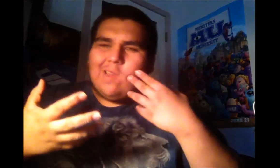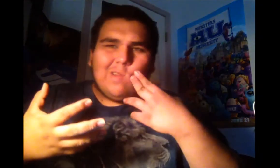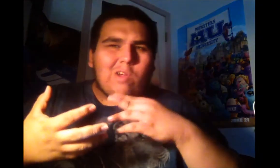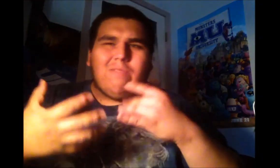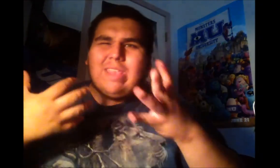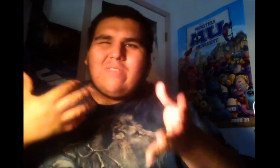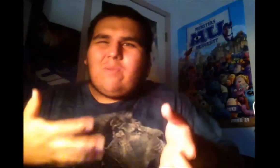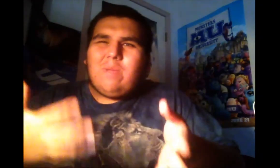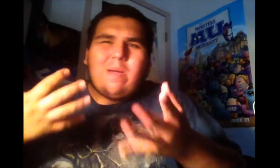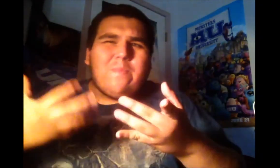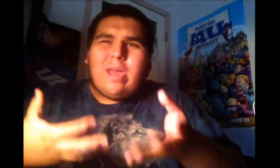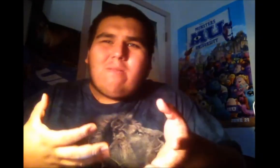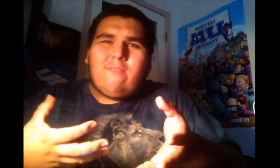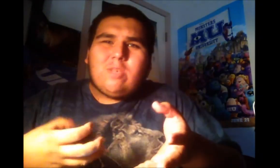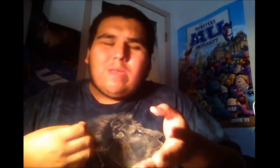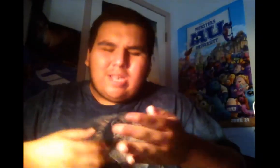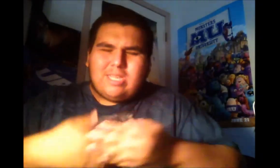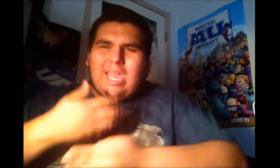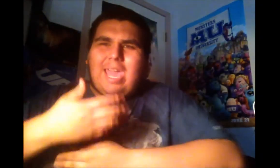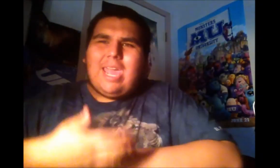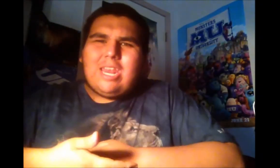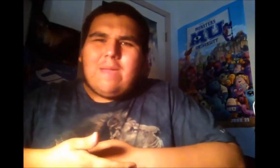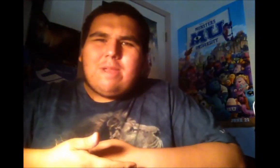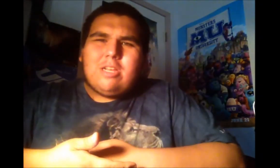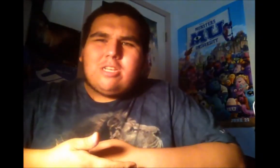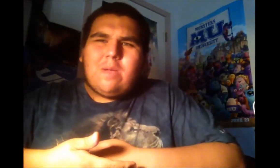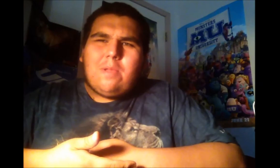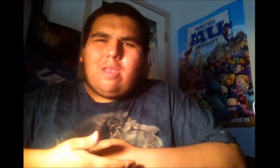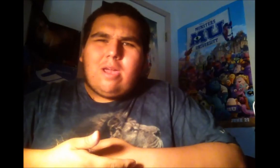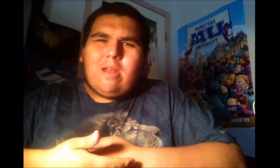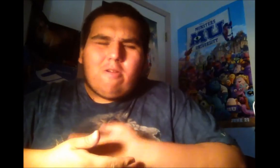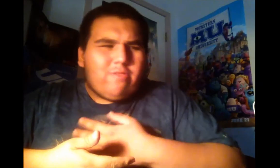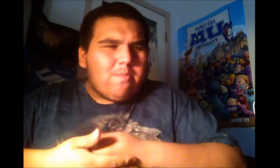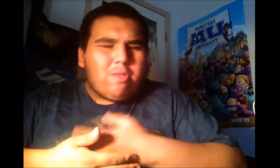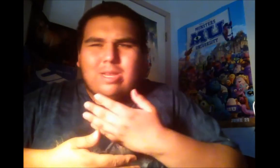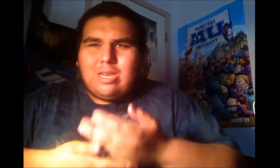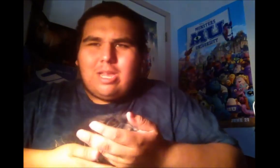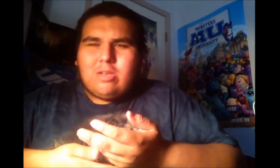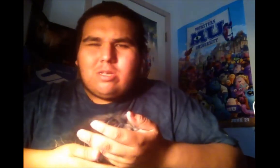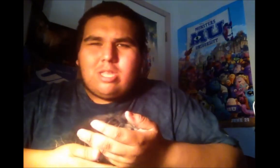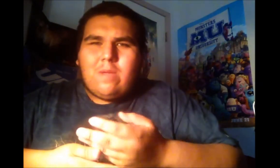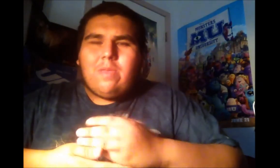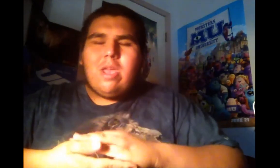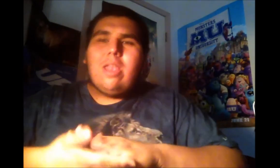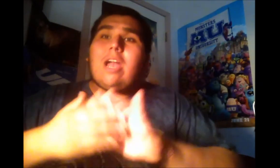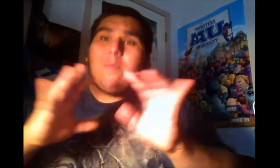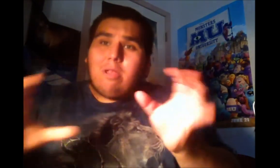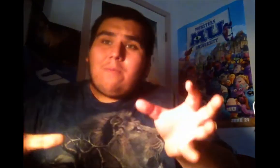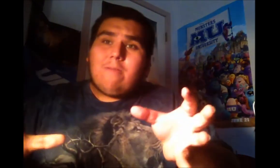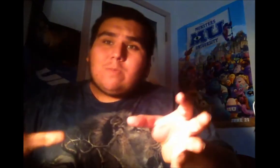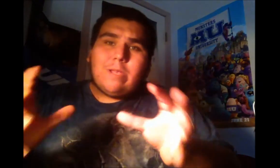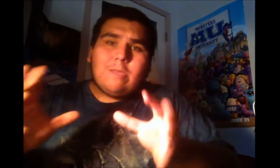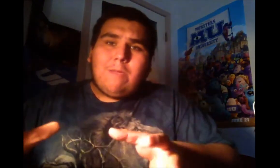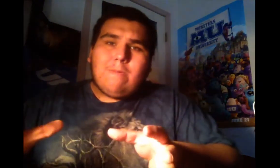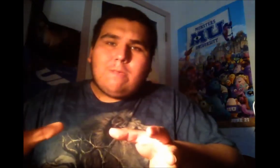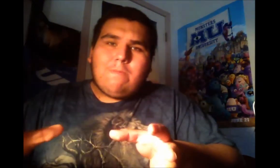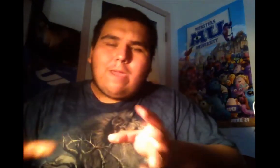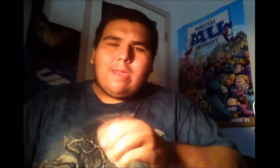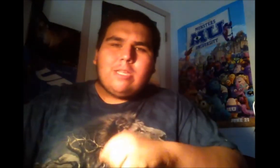I don't know if this film got bad reviews because they hated M. Night Shyamalan or if the plot didn't interest them. Like, I'm all about respecting people's opinions,